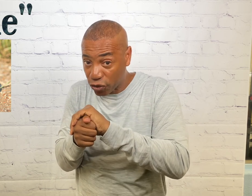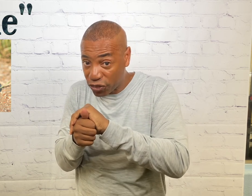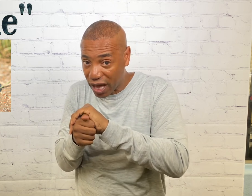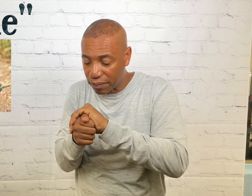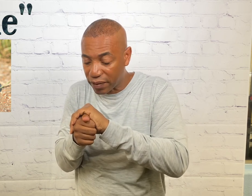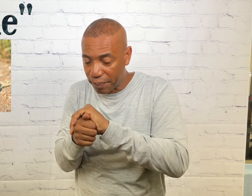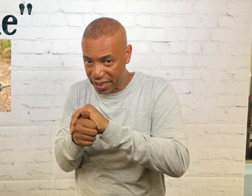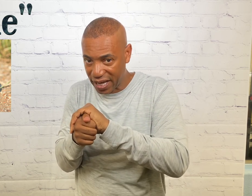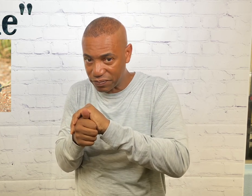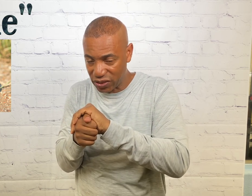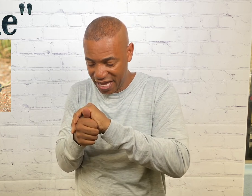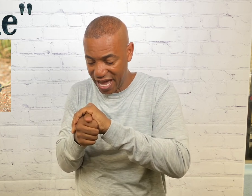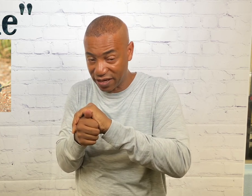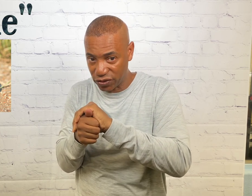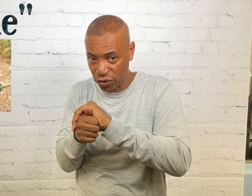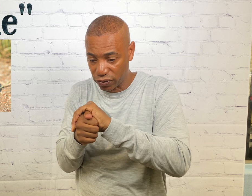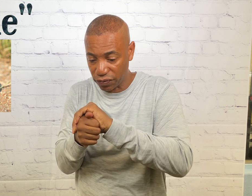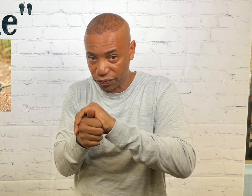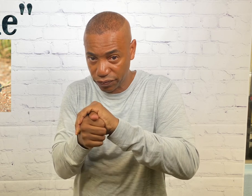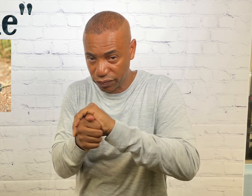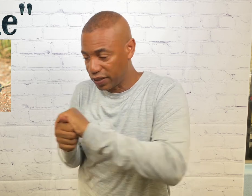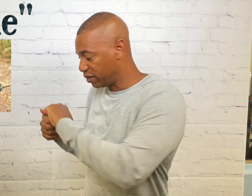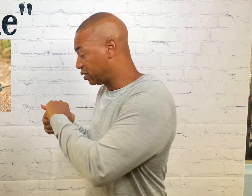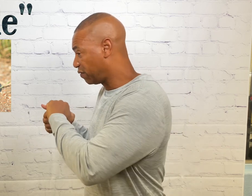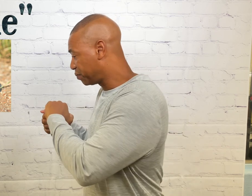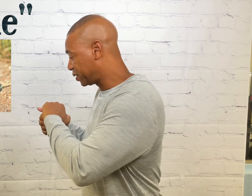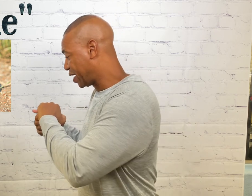thumb becomes the head of the turtle. This is it from the side.